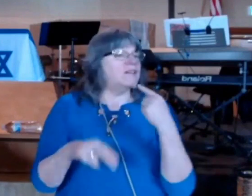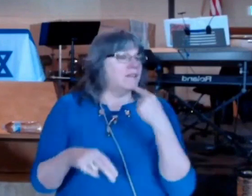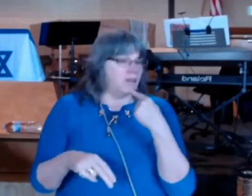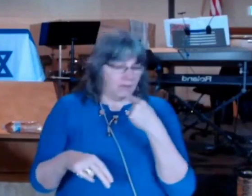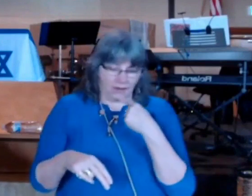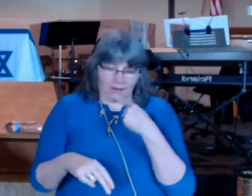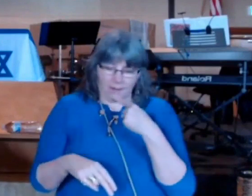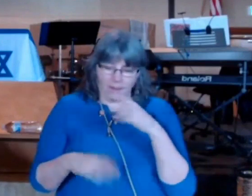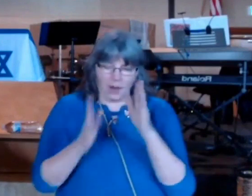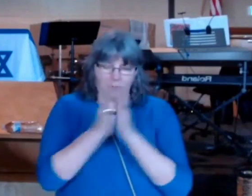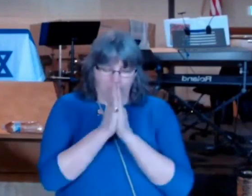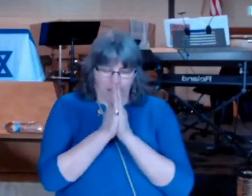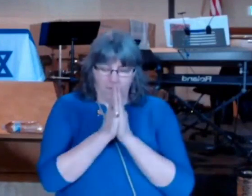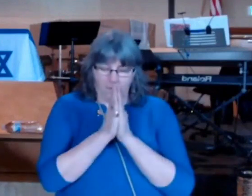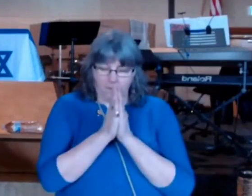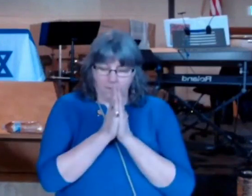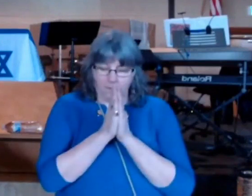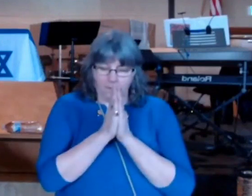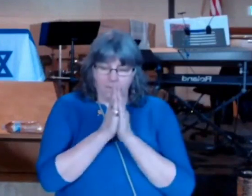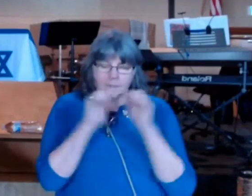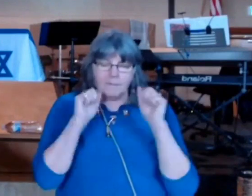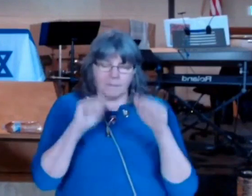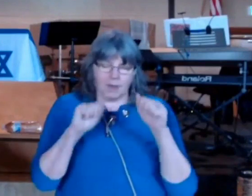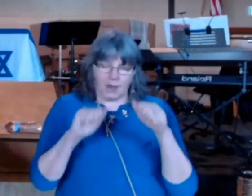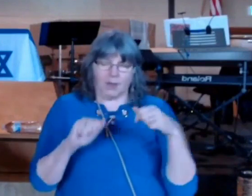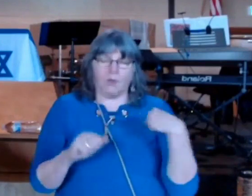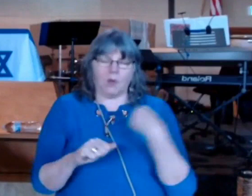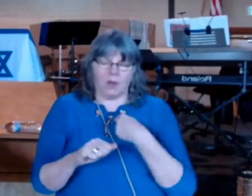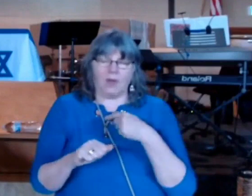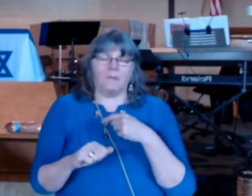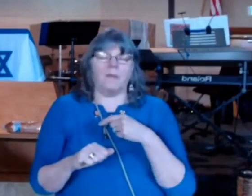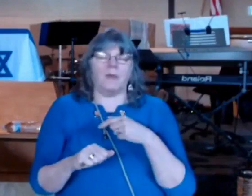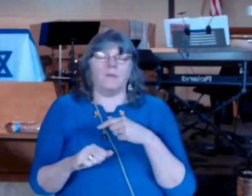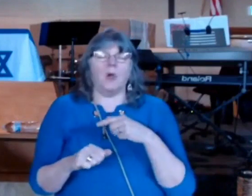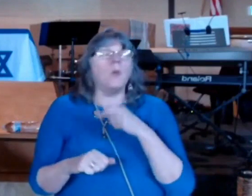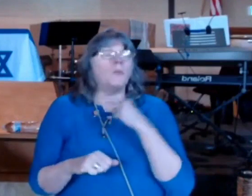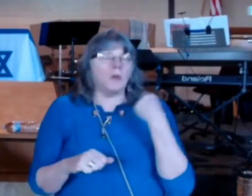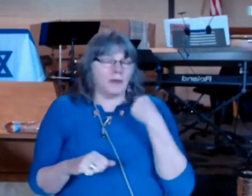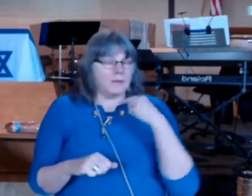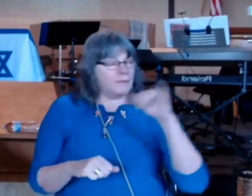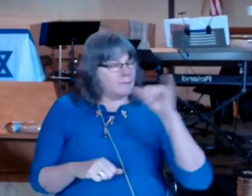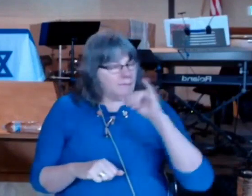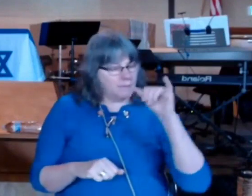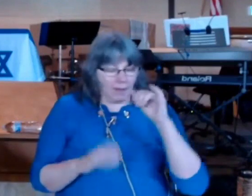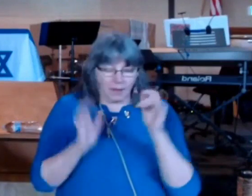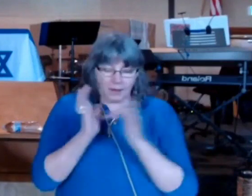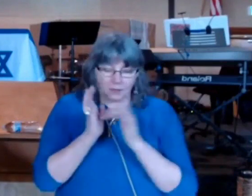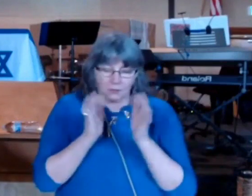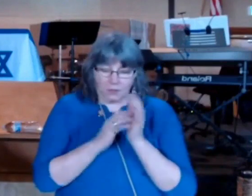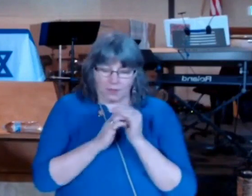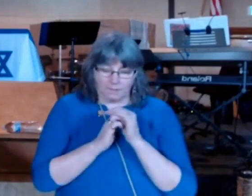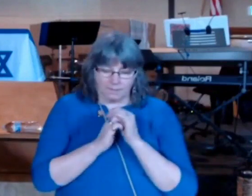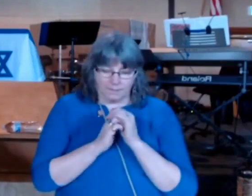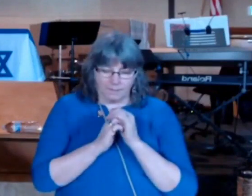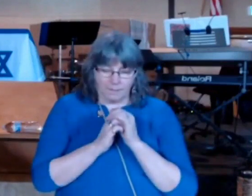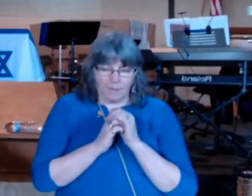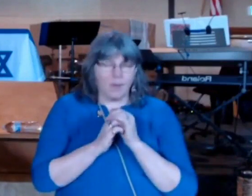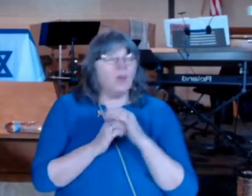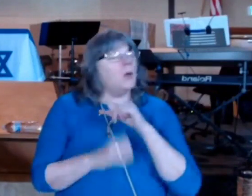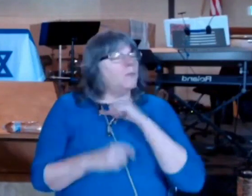say may we be priests like Yeshua